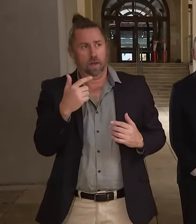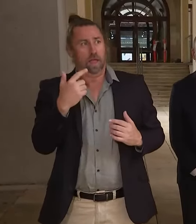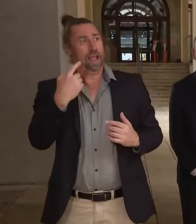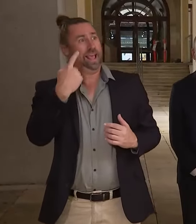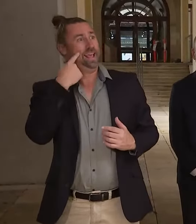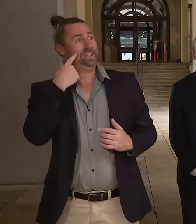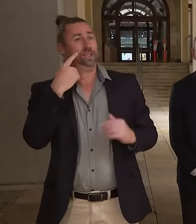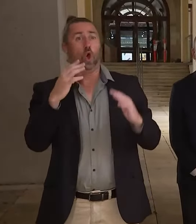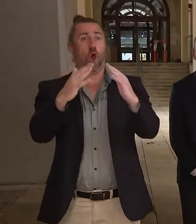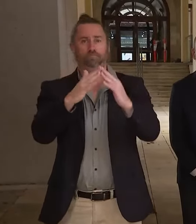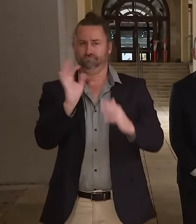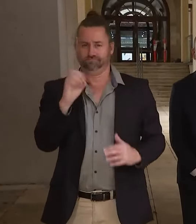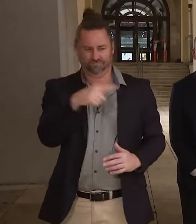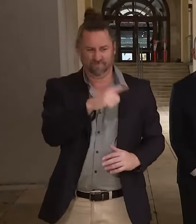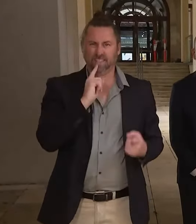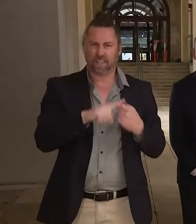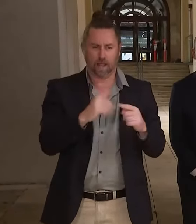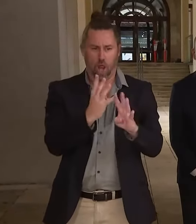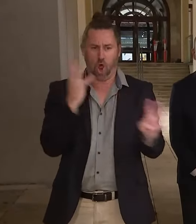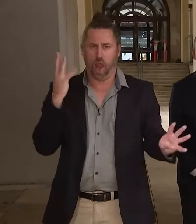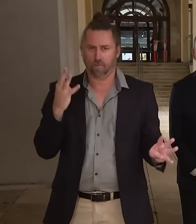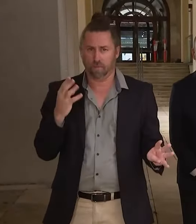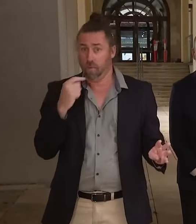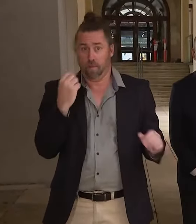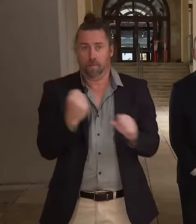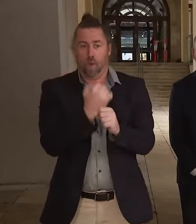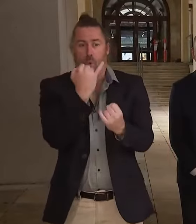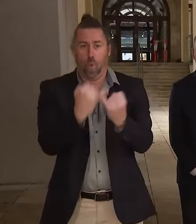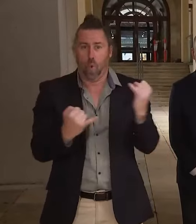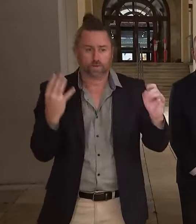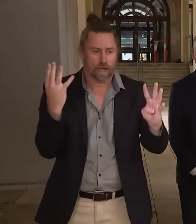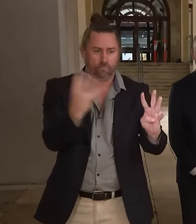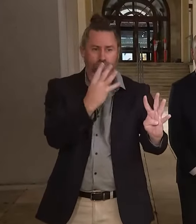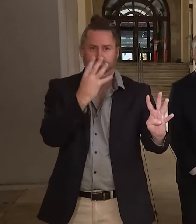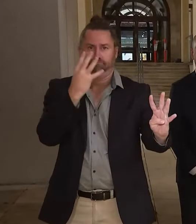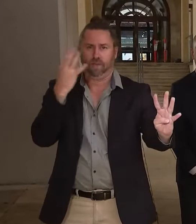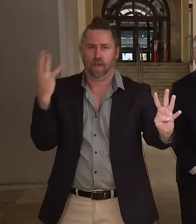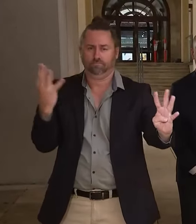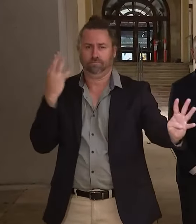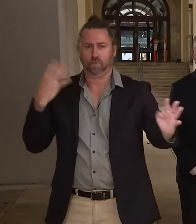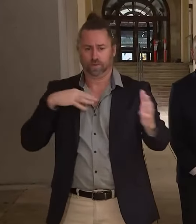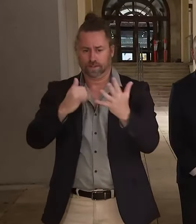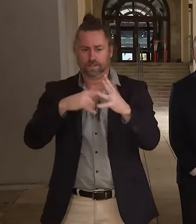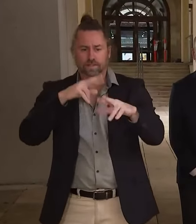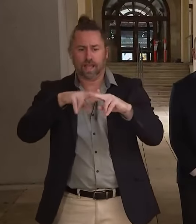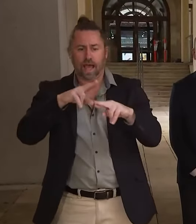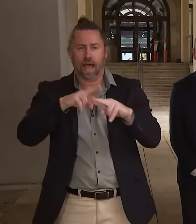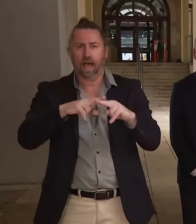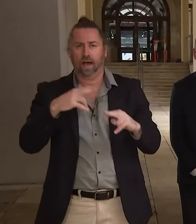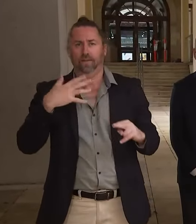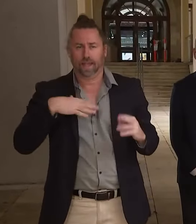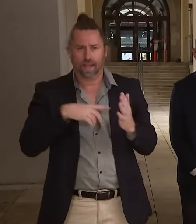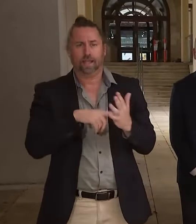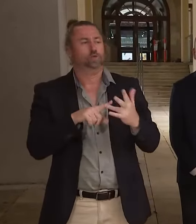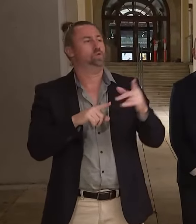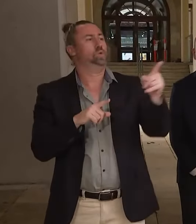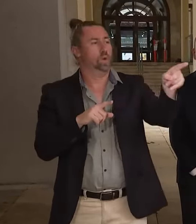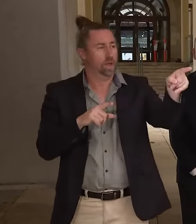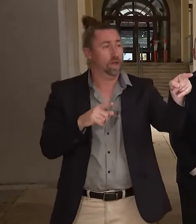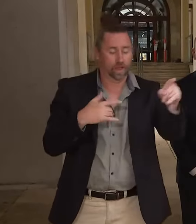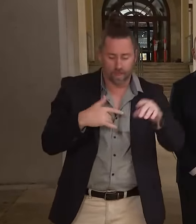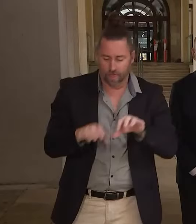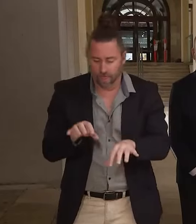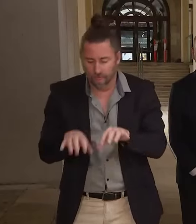clinics, but it'll actually add to the length of time that staff need to be inputting data and